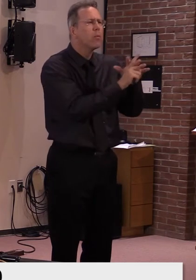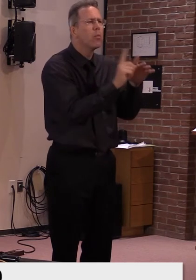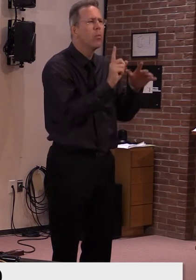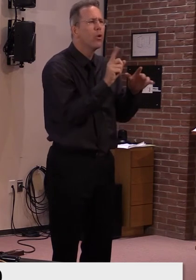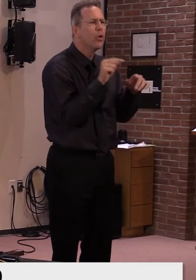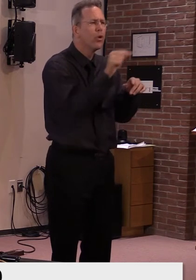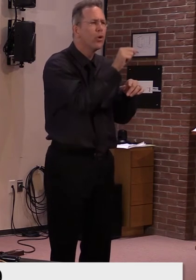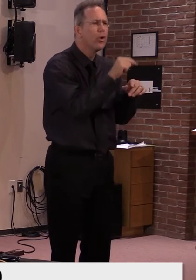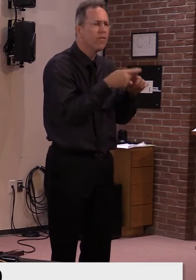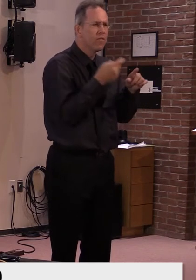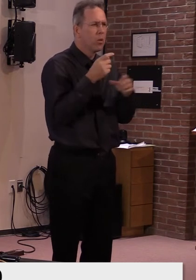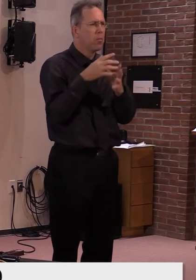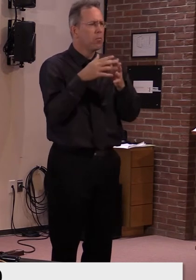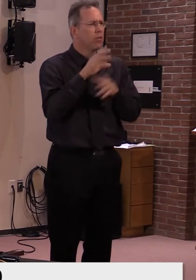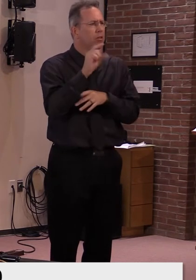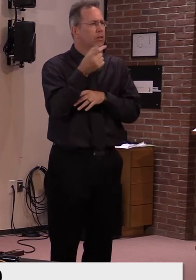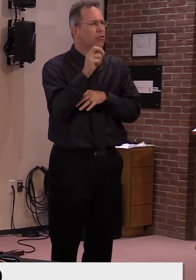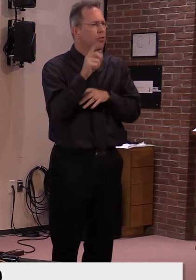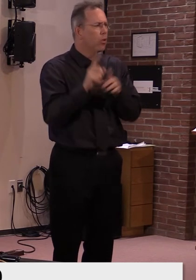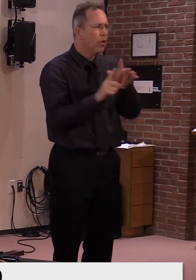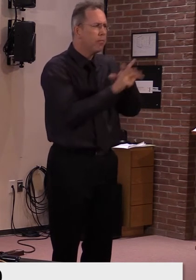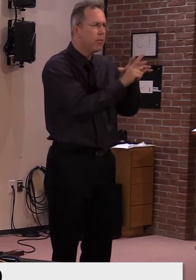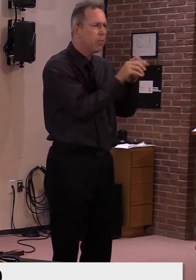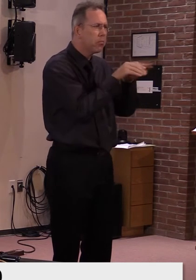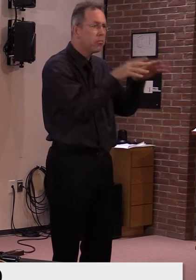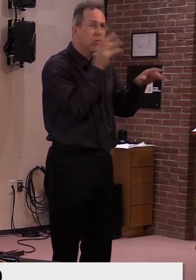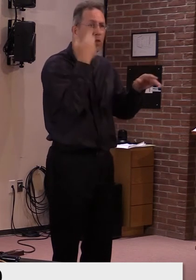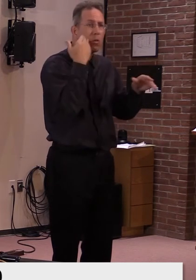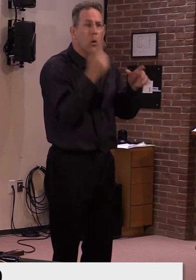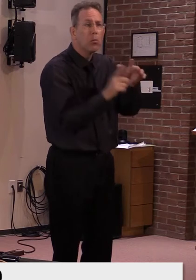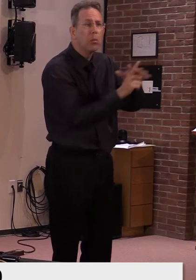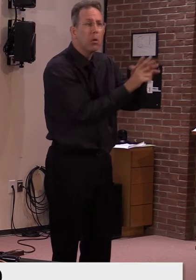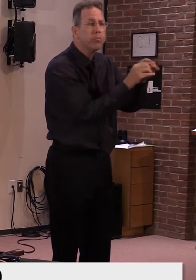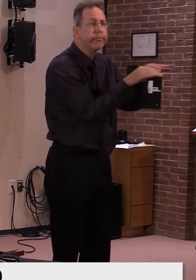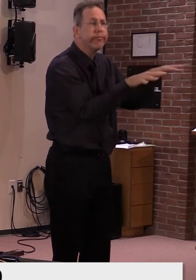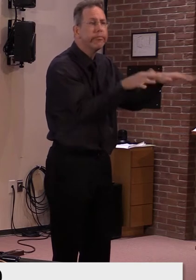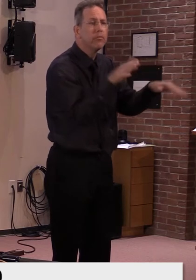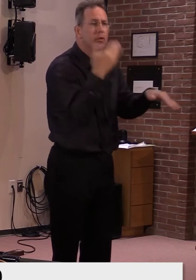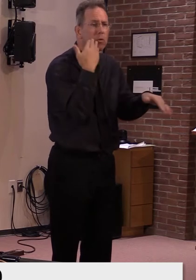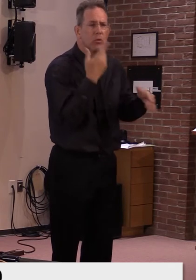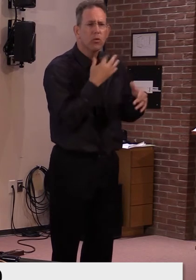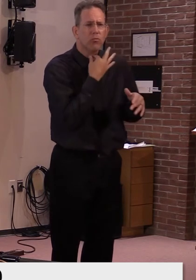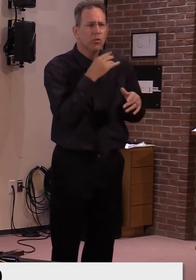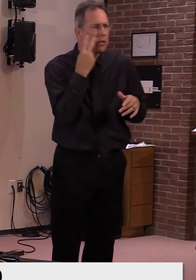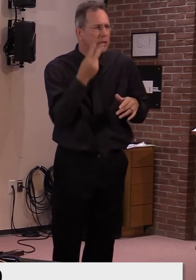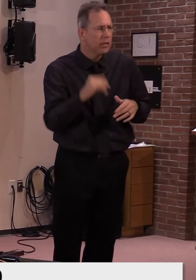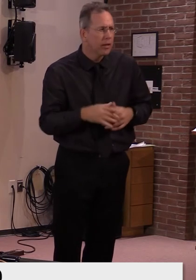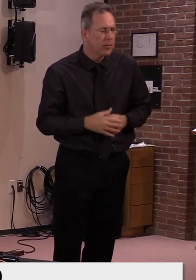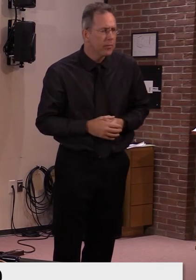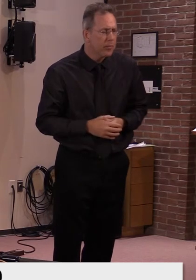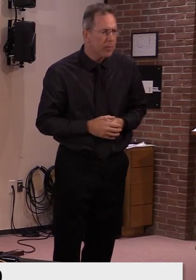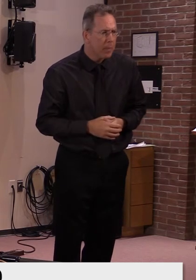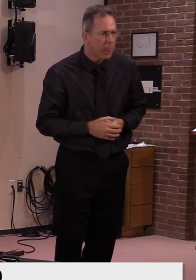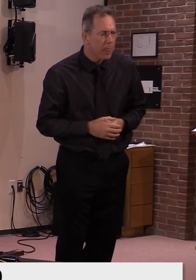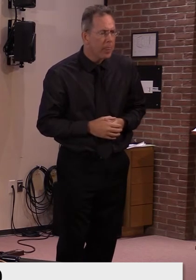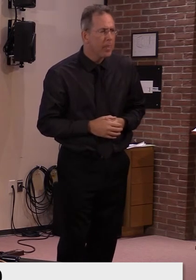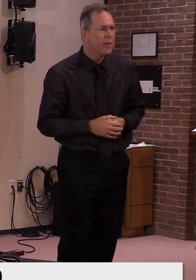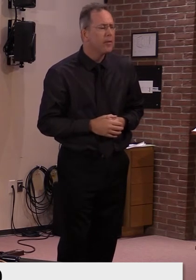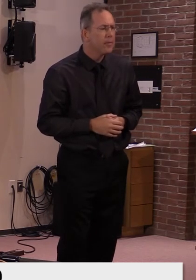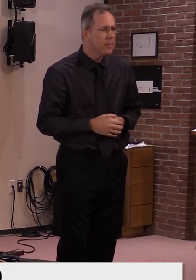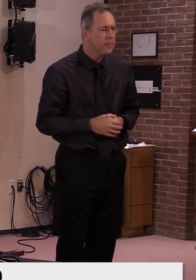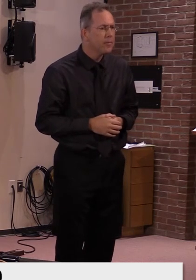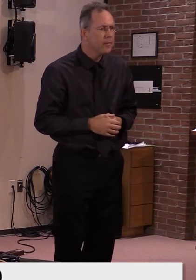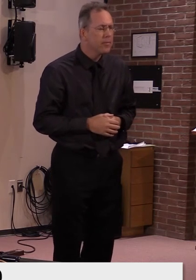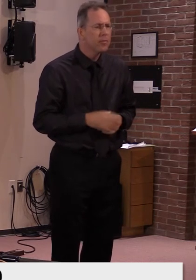the community, um, in general, um, in addition to, you know, in connection, not connection, but sort of like at the same time as we're seeing these